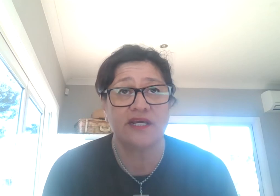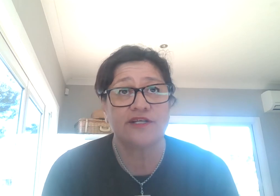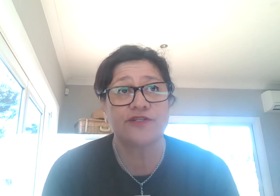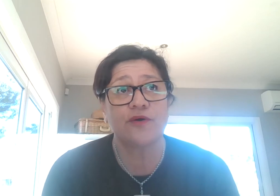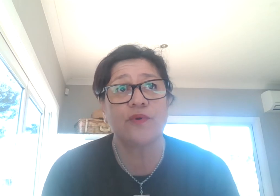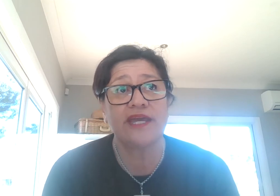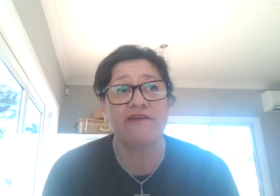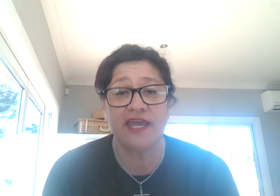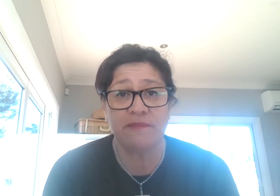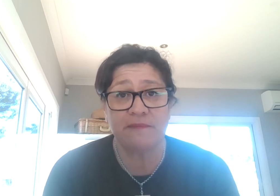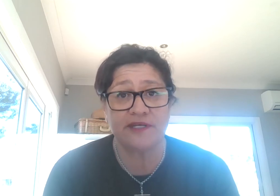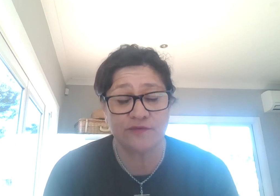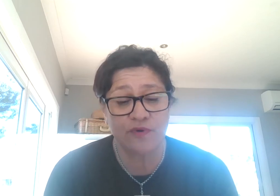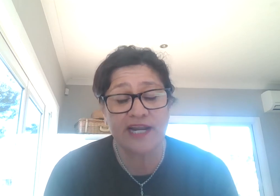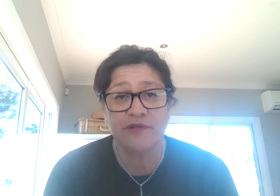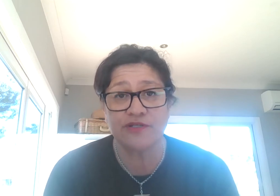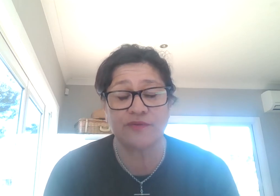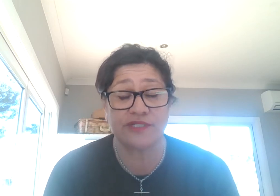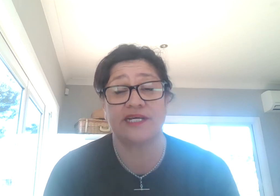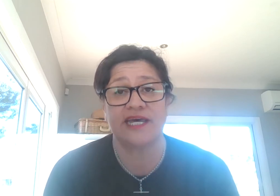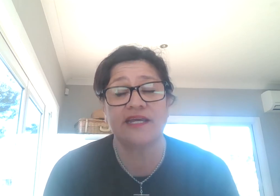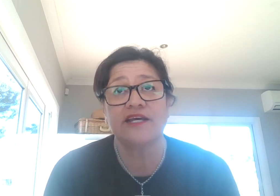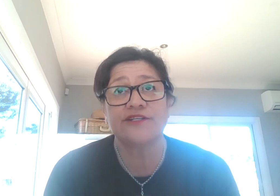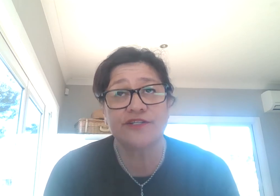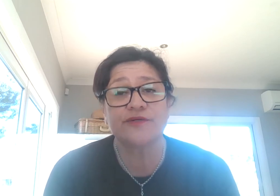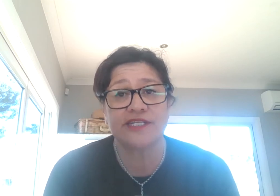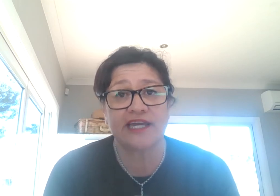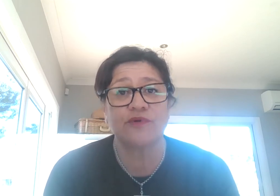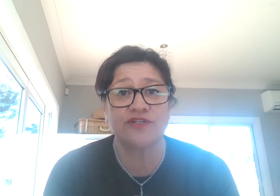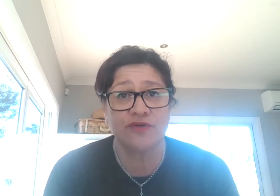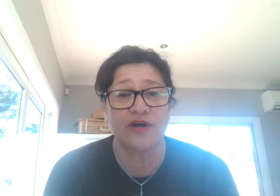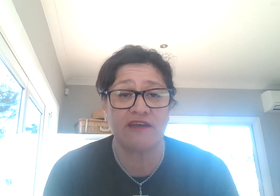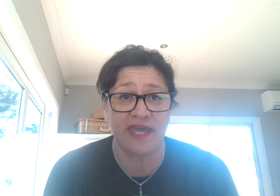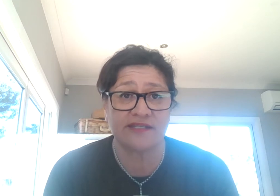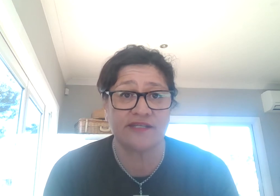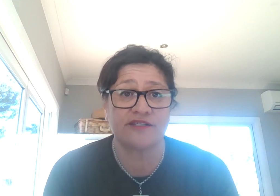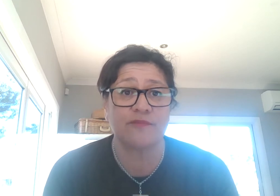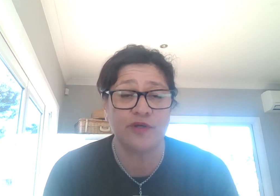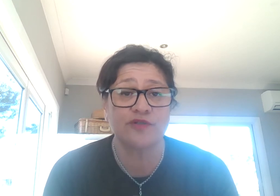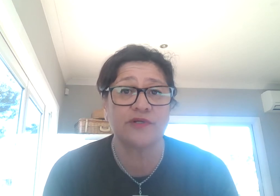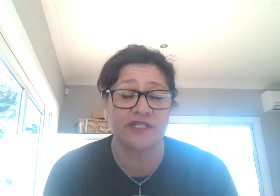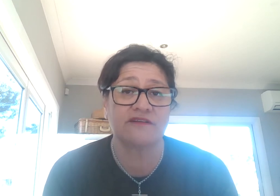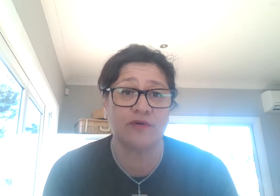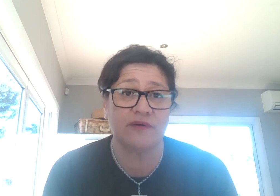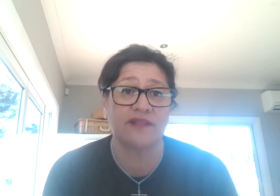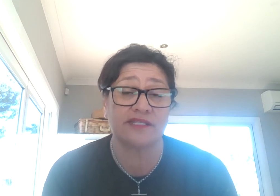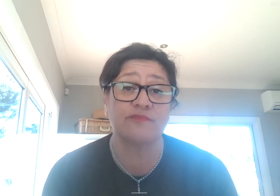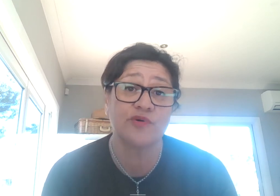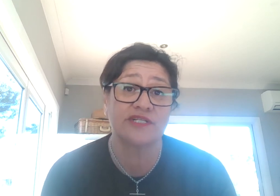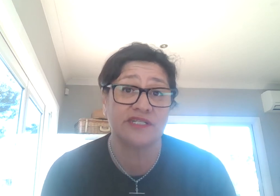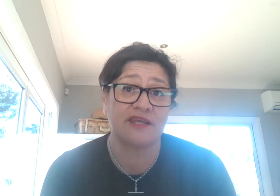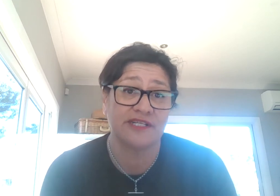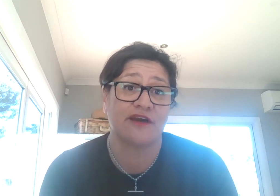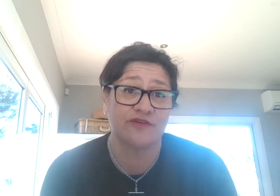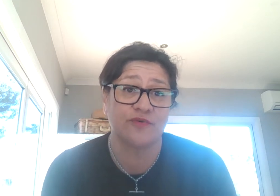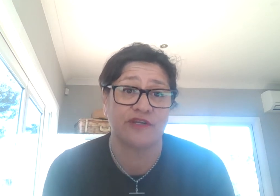use. So, we have had members right up until today still saying we do not have access to the personal protective equipment that's